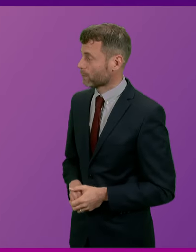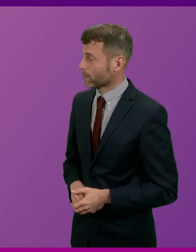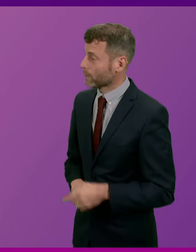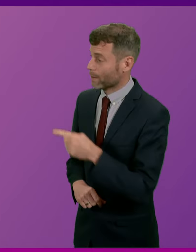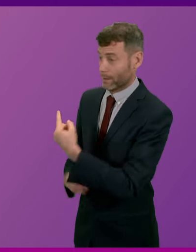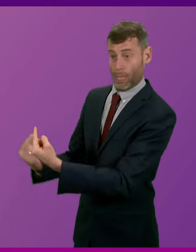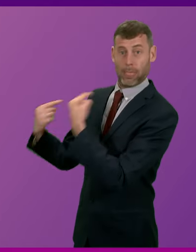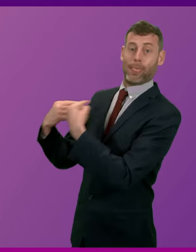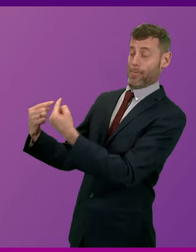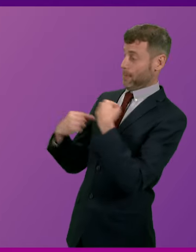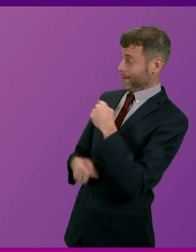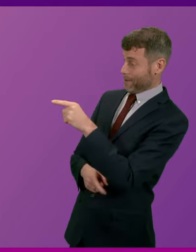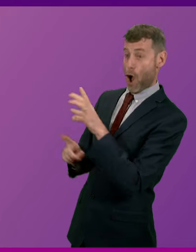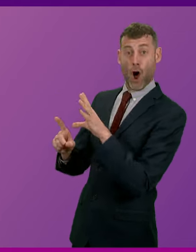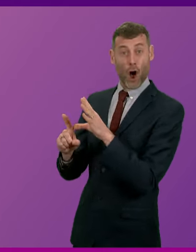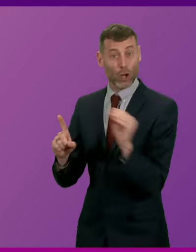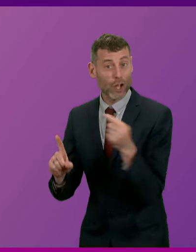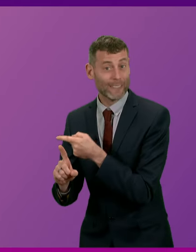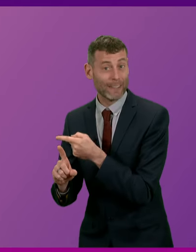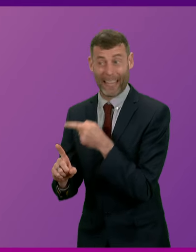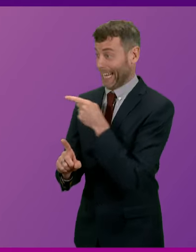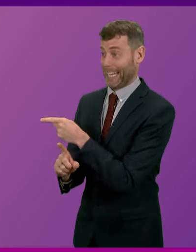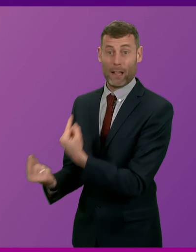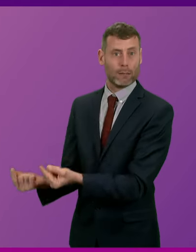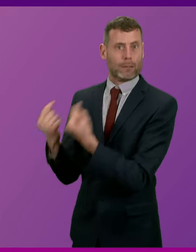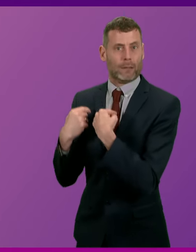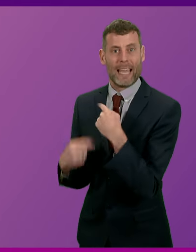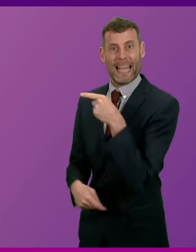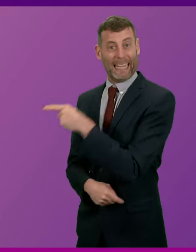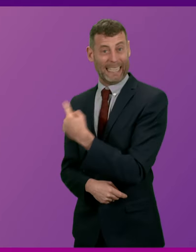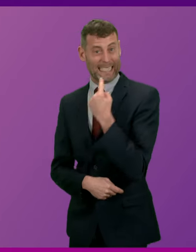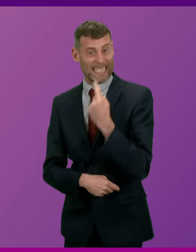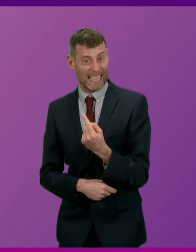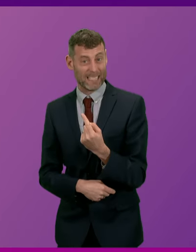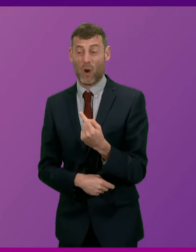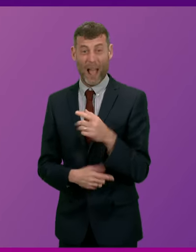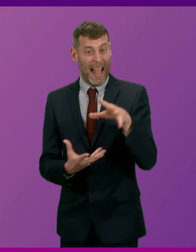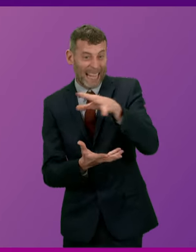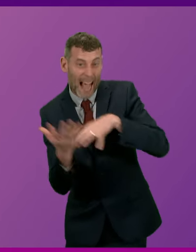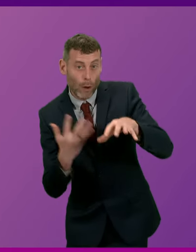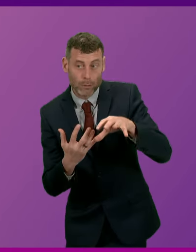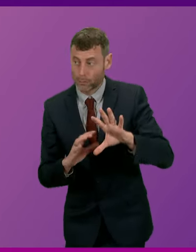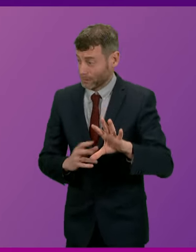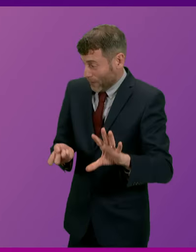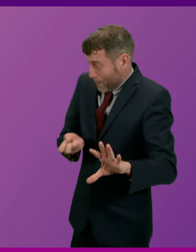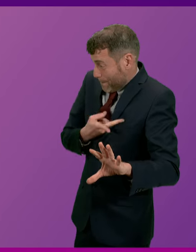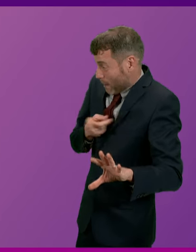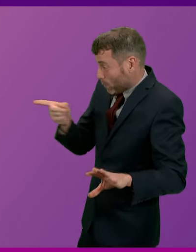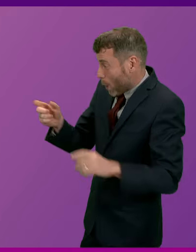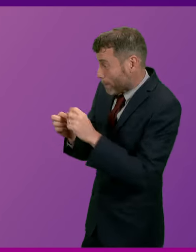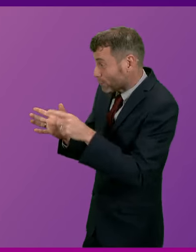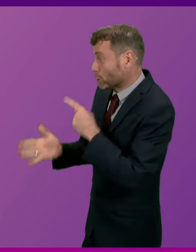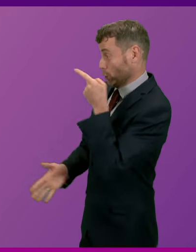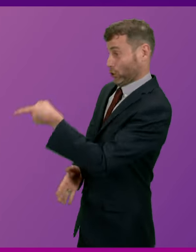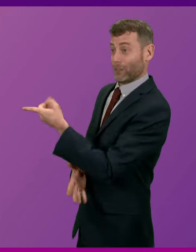of accusations to come from a Conservative. For a Conservative to even utter the words chaos. The party of Boris Johnson,